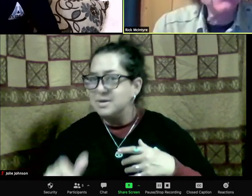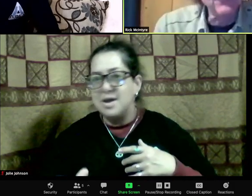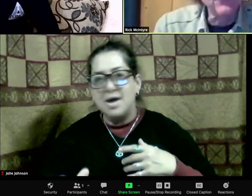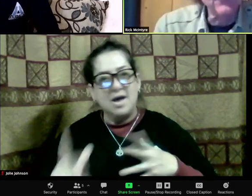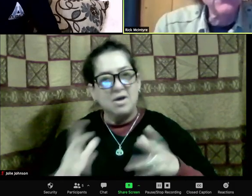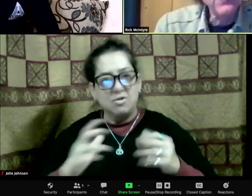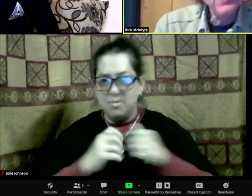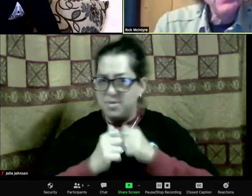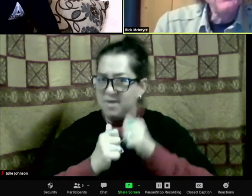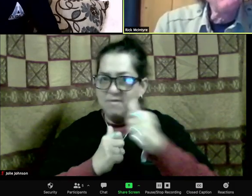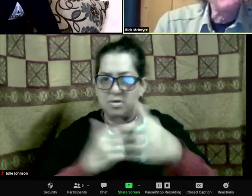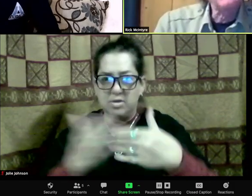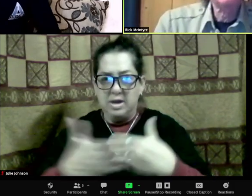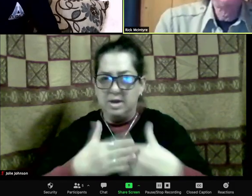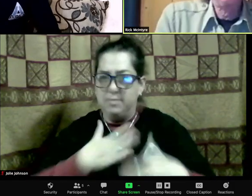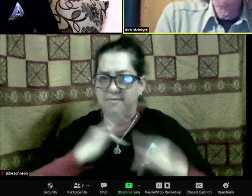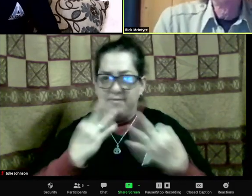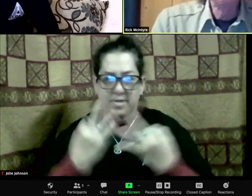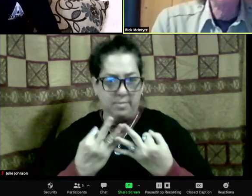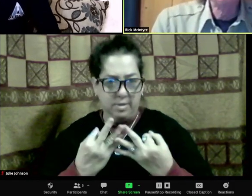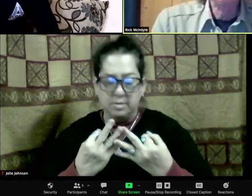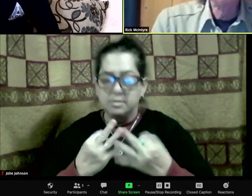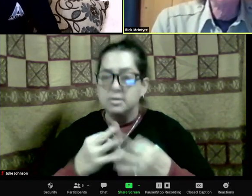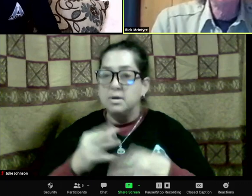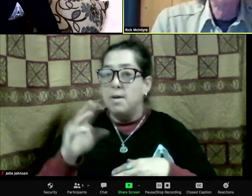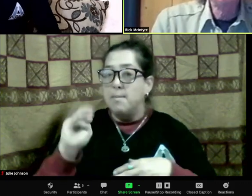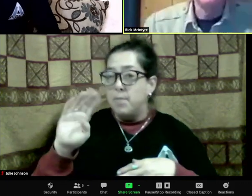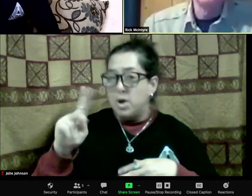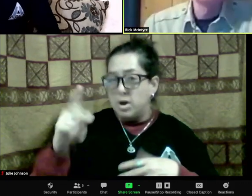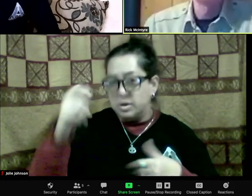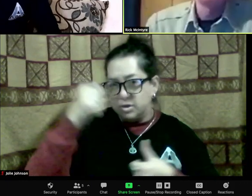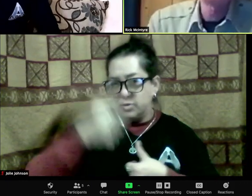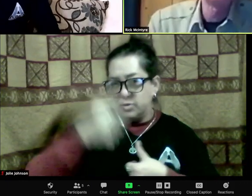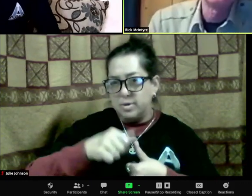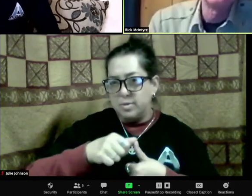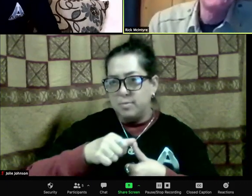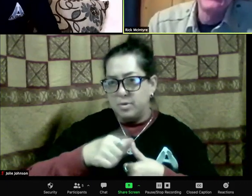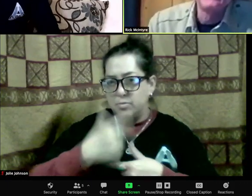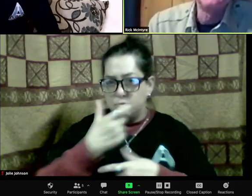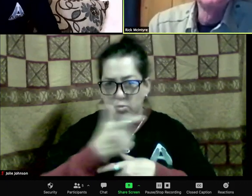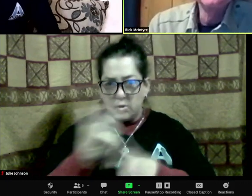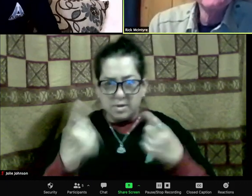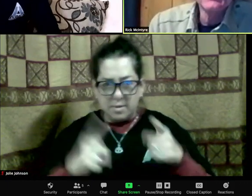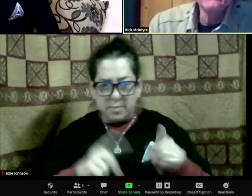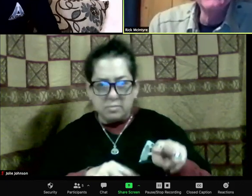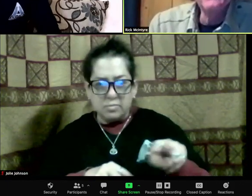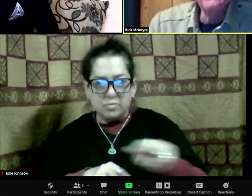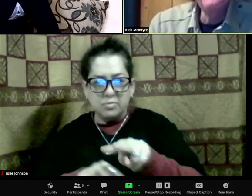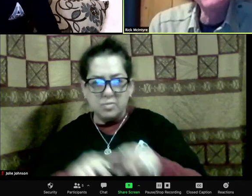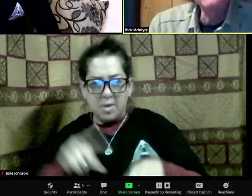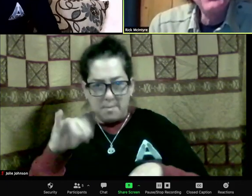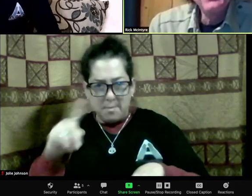alpha male, even though he was still a tiny little wolf. And it was like he was projecting this attitude